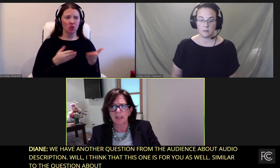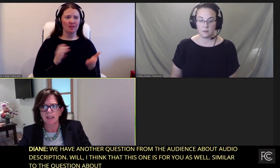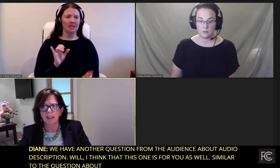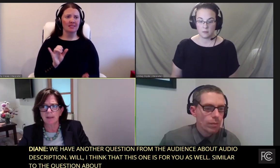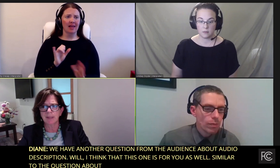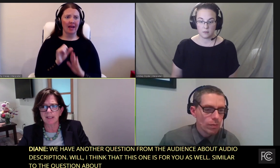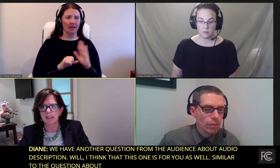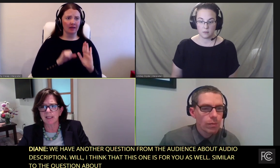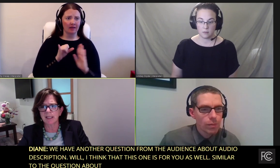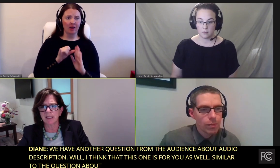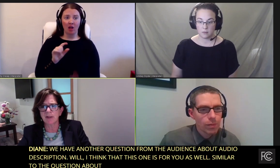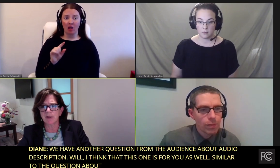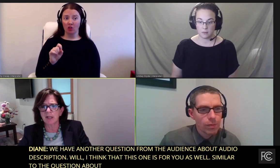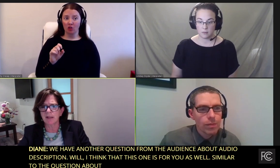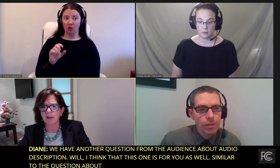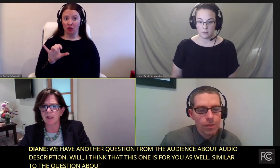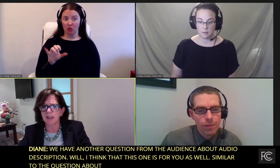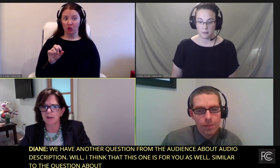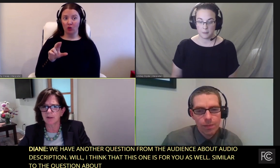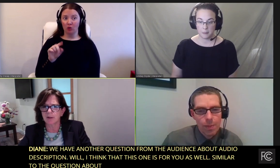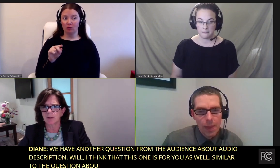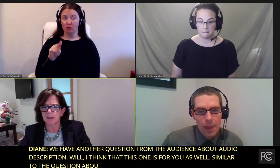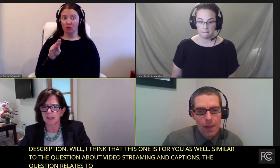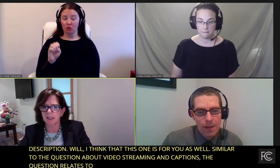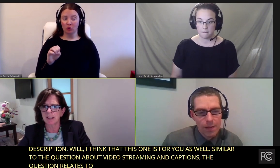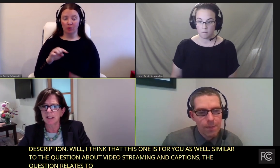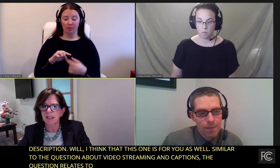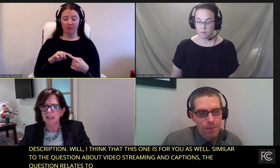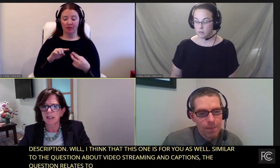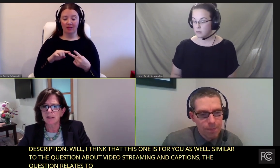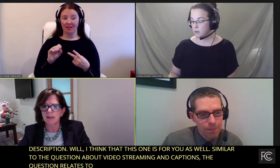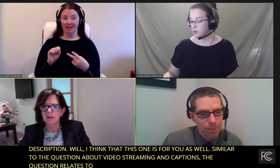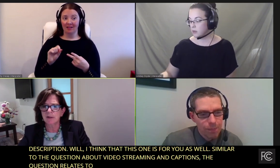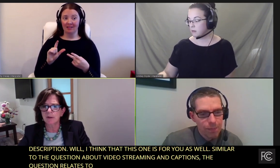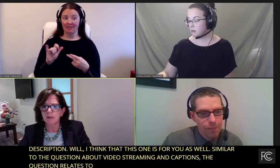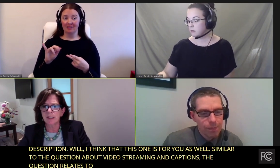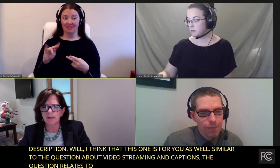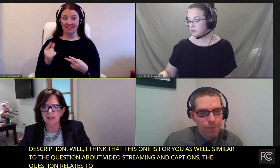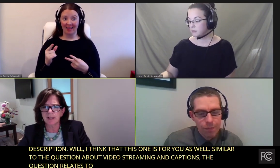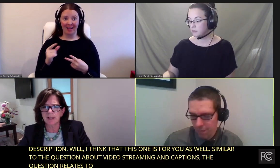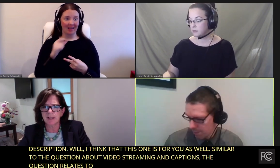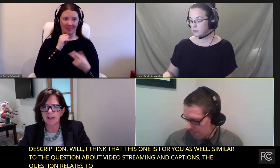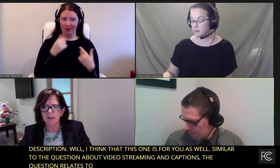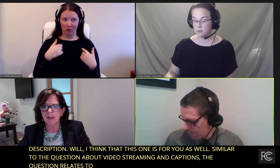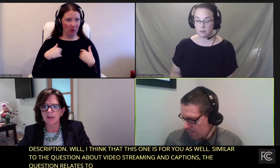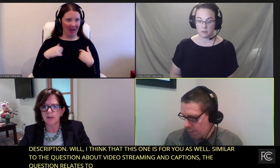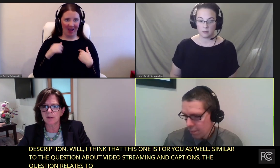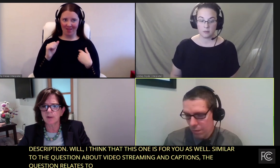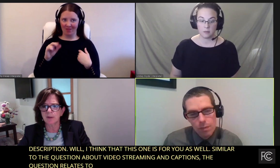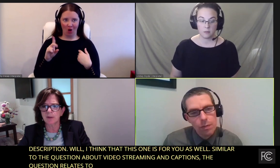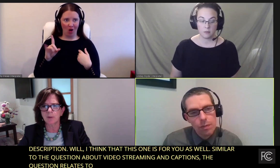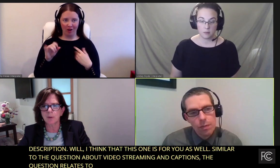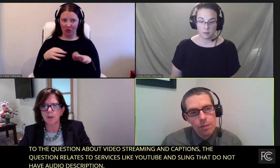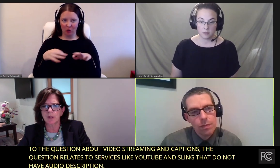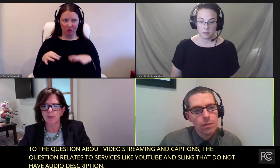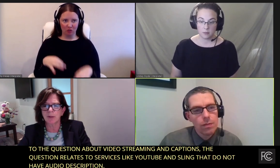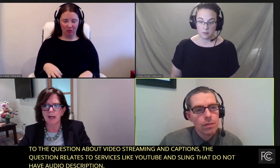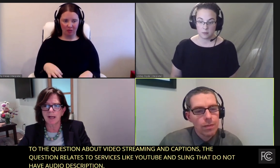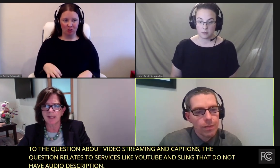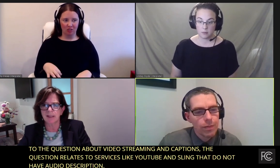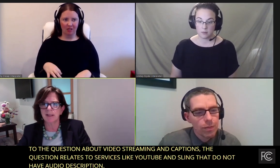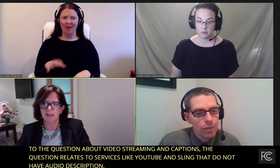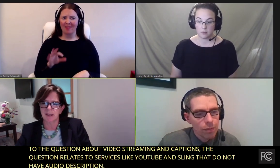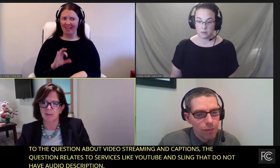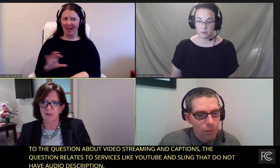and Sling that don't have audio description. Do the FCC's audio description rules